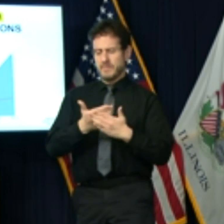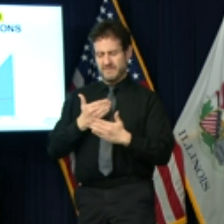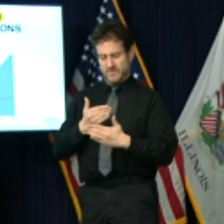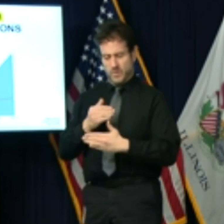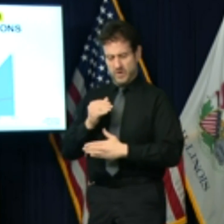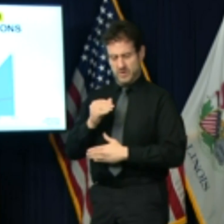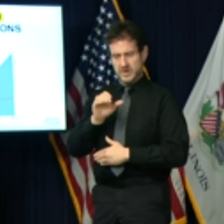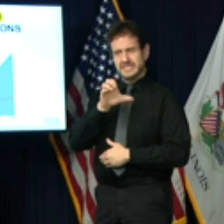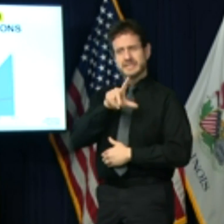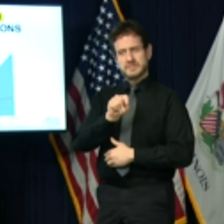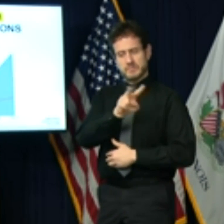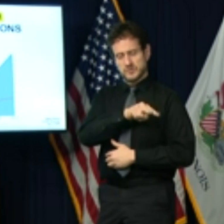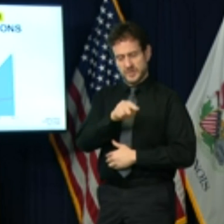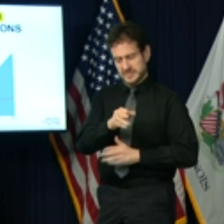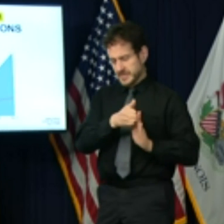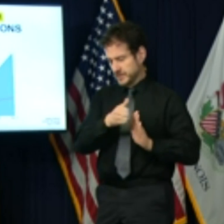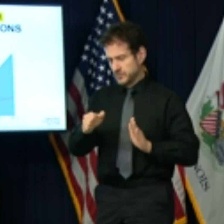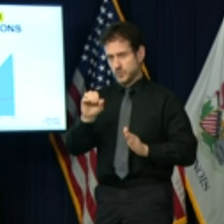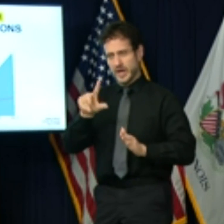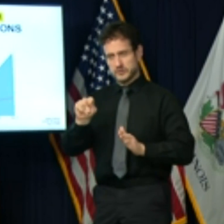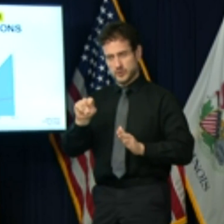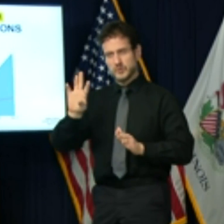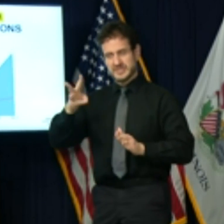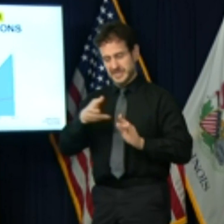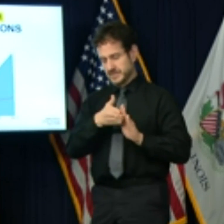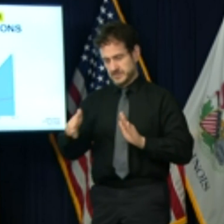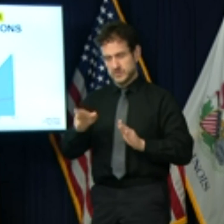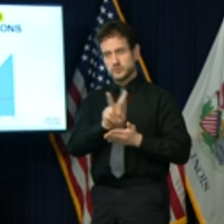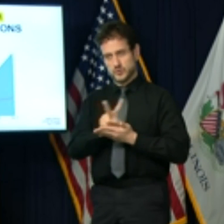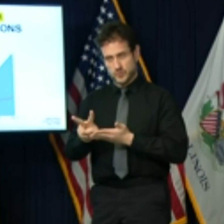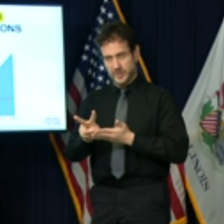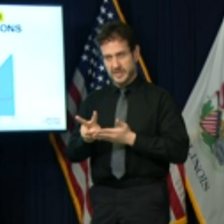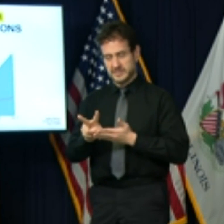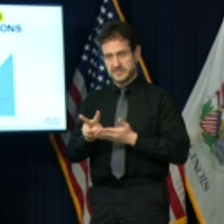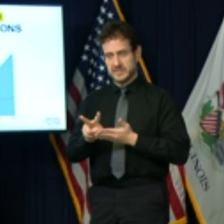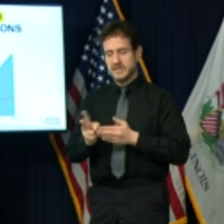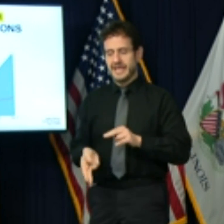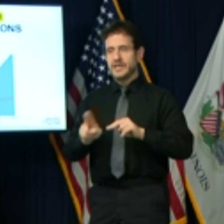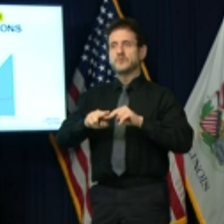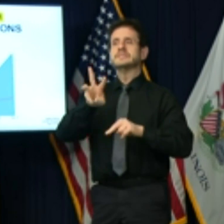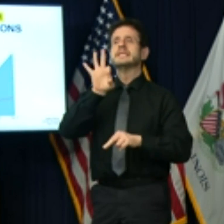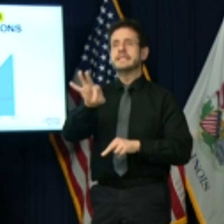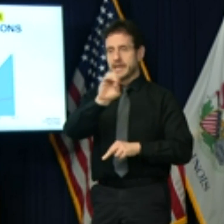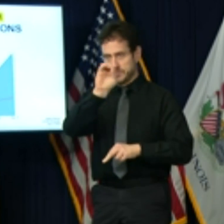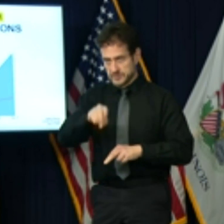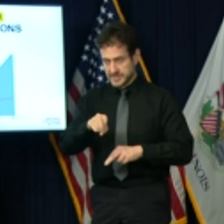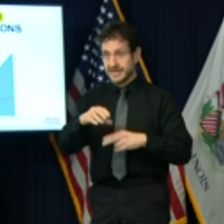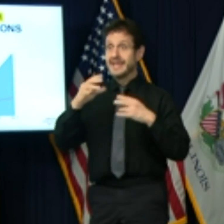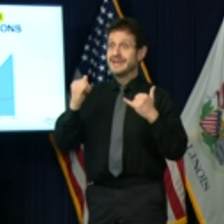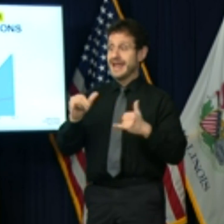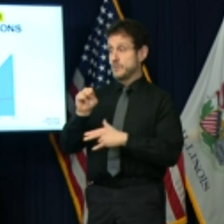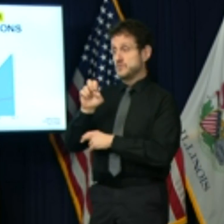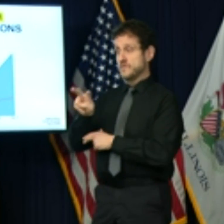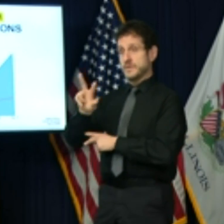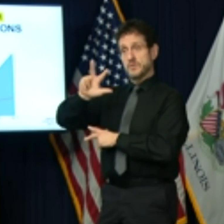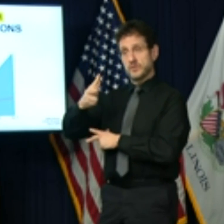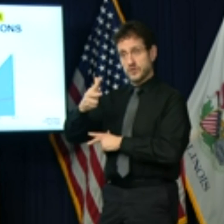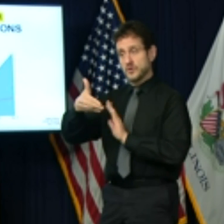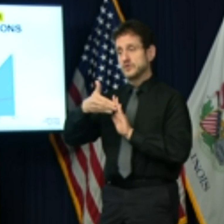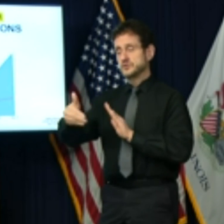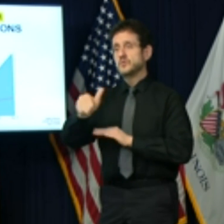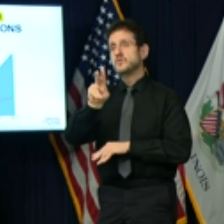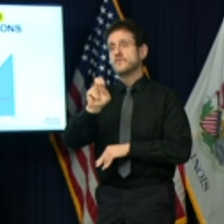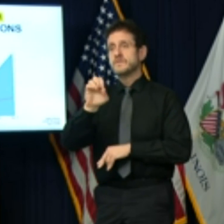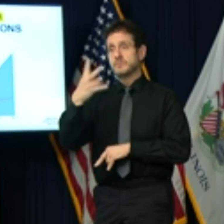between September 22nd and October 6th to a 69% increase between November 3rd and November